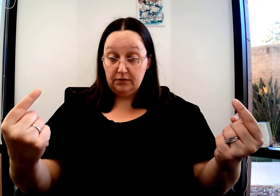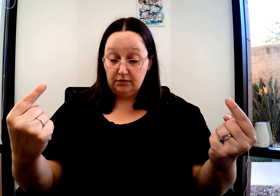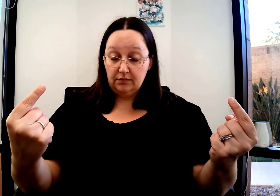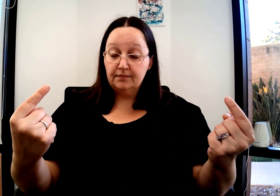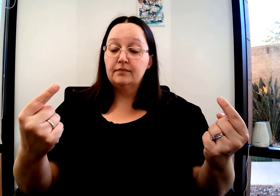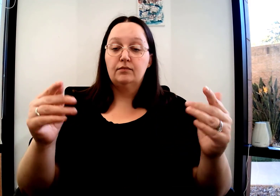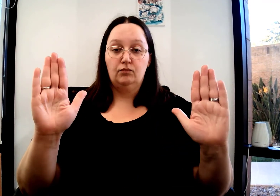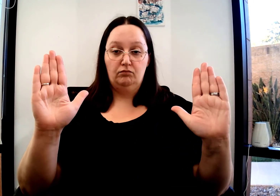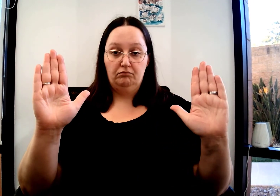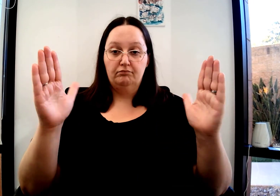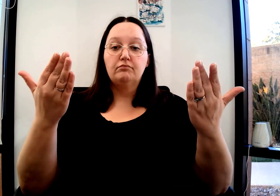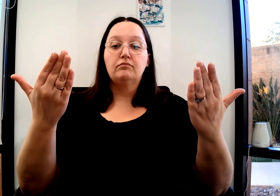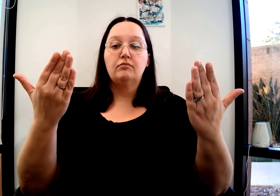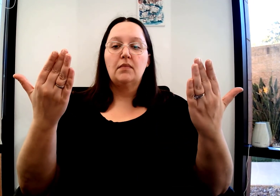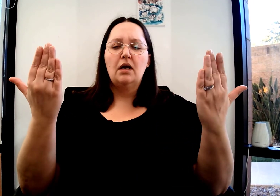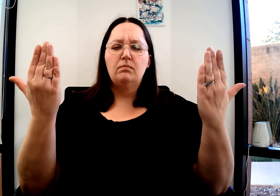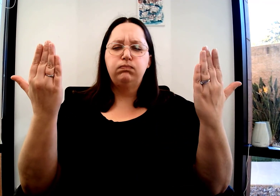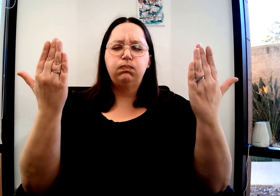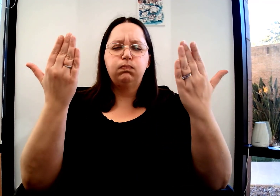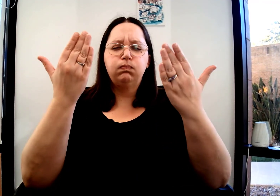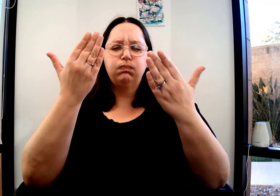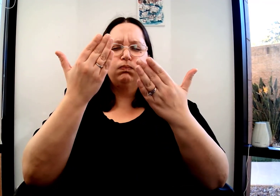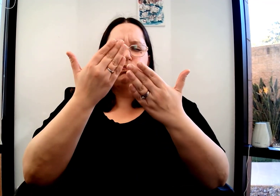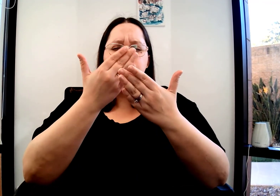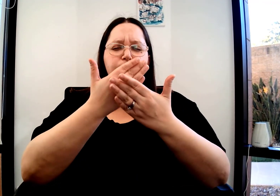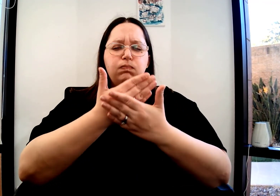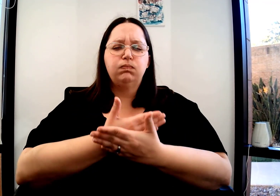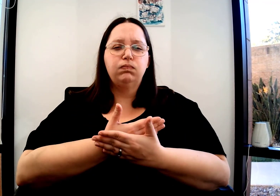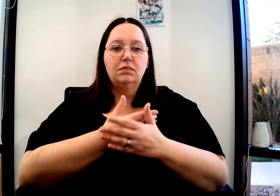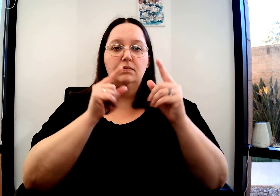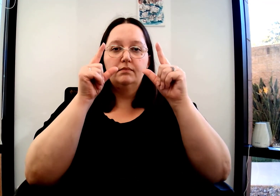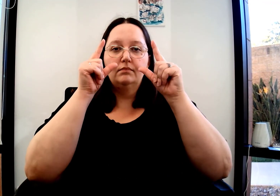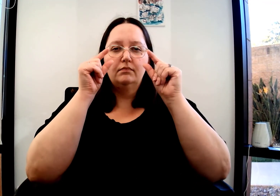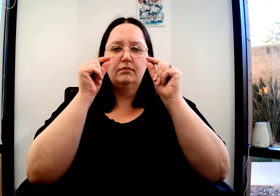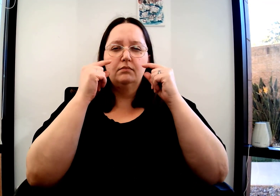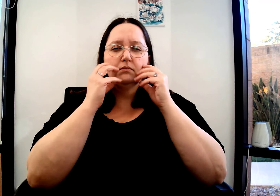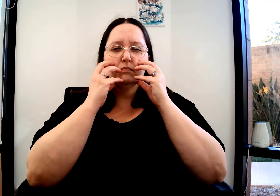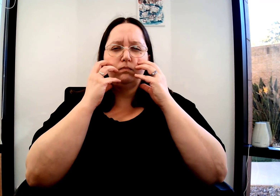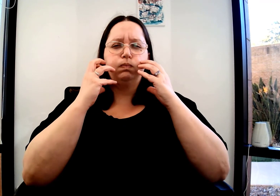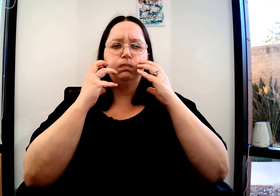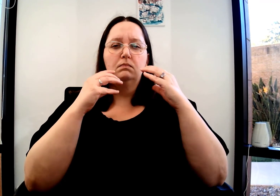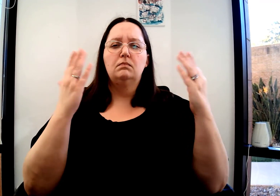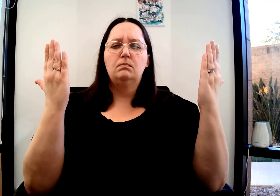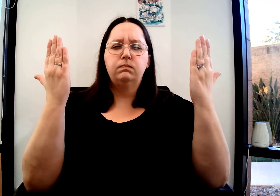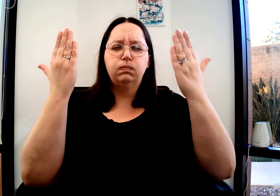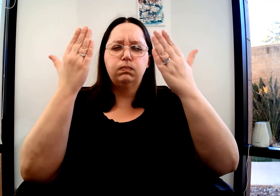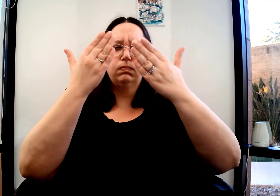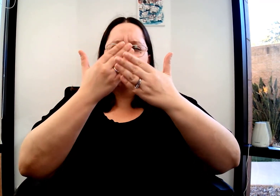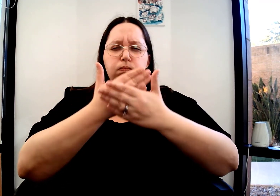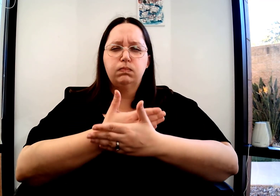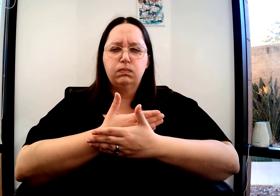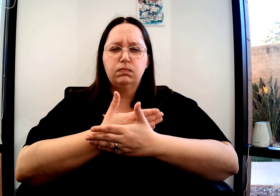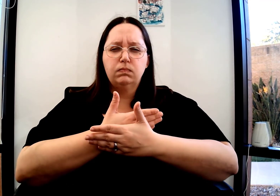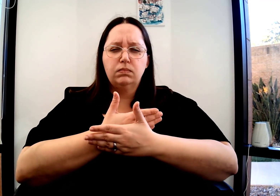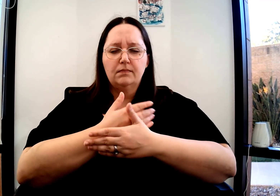Dark, on the other hand, which is the opposite, you're going to have open B's palm facing you, going towards you, squint your eyes, puff your cheeks.